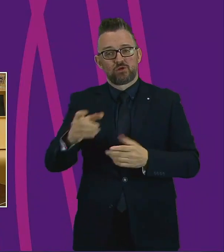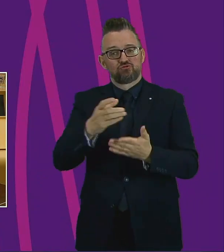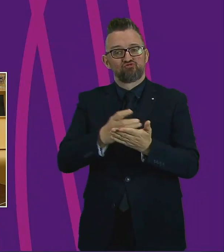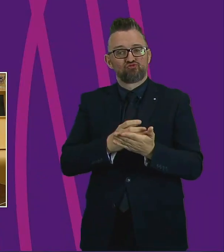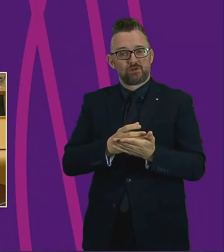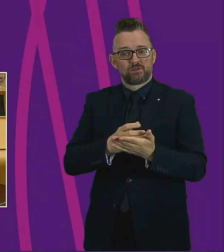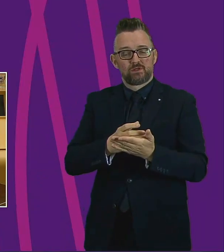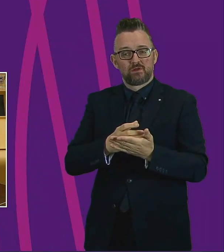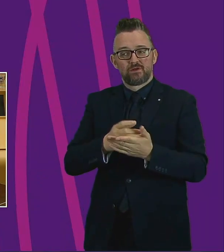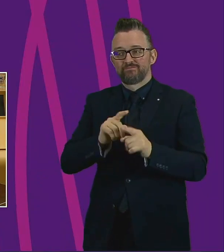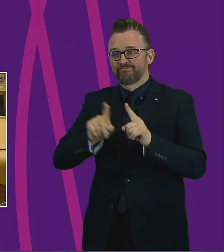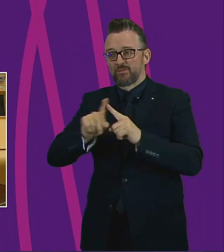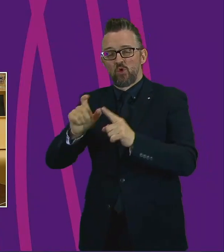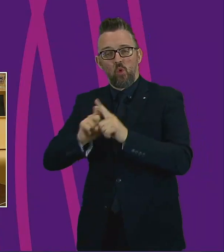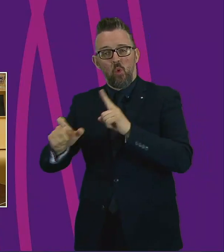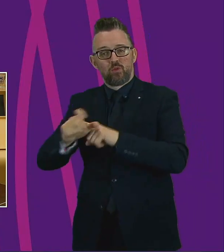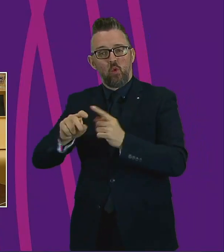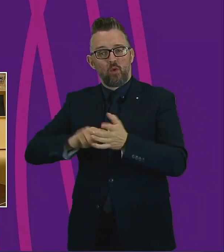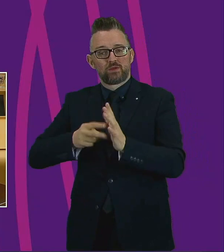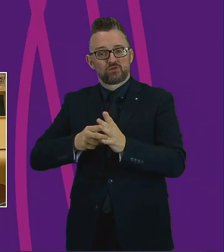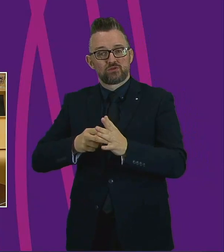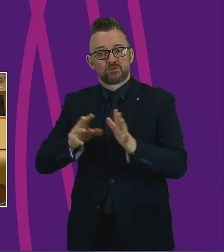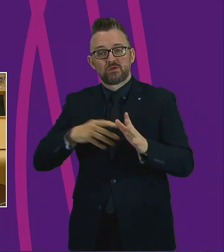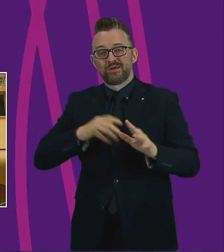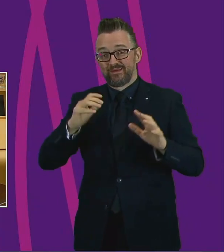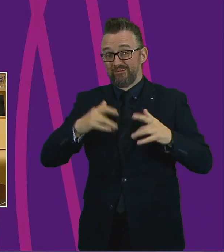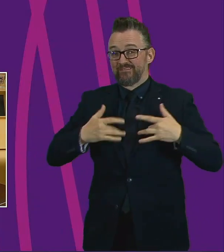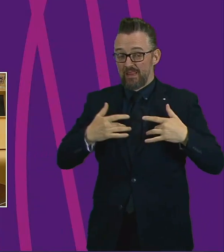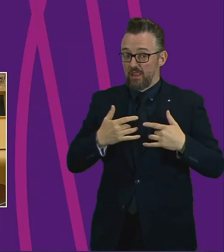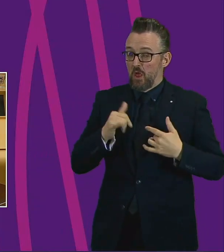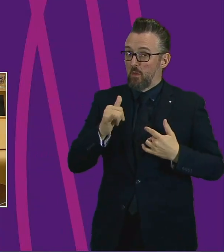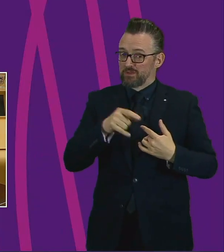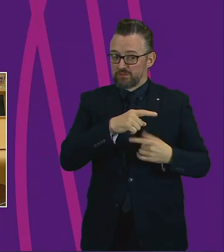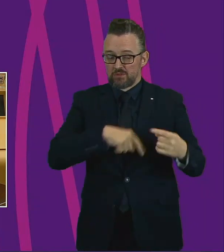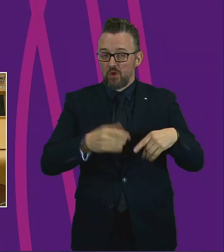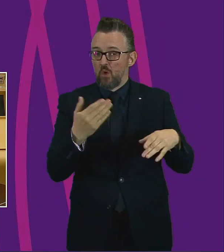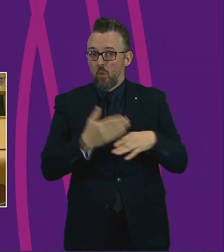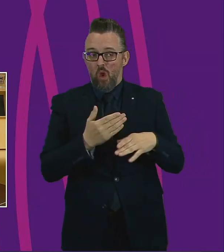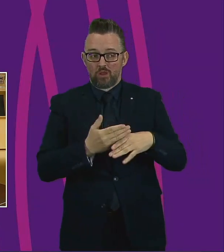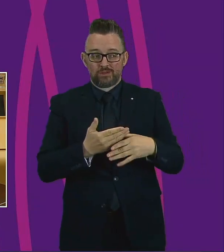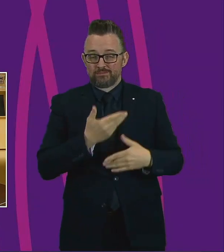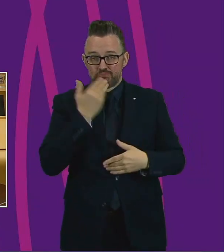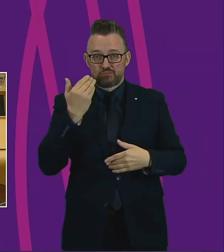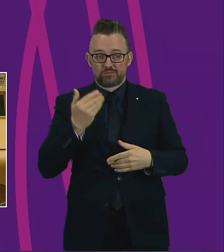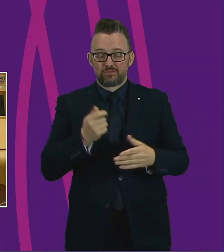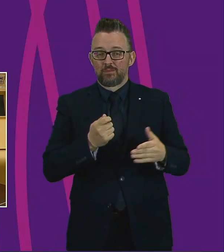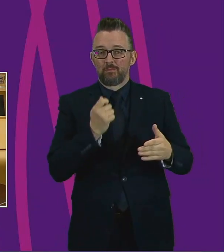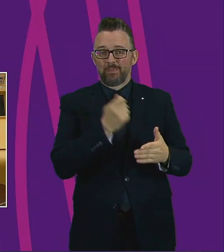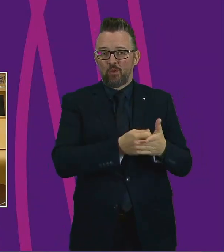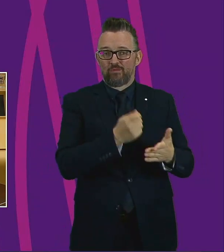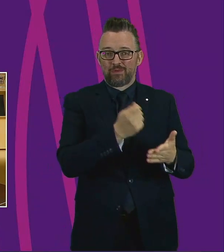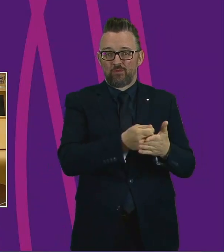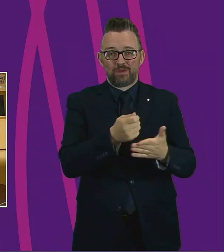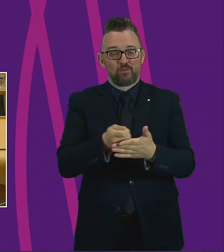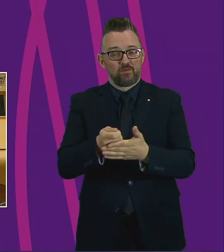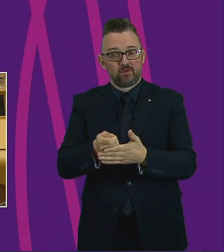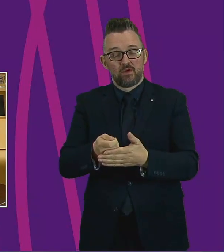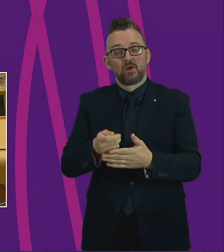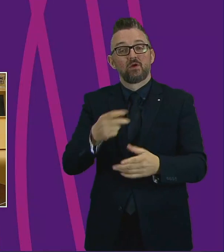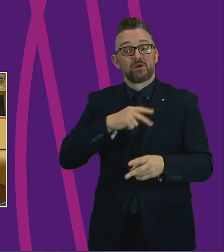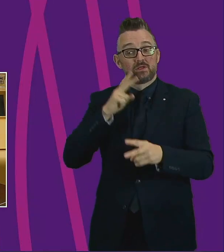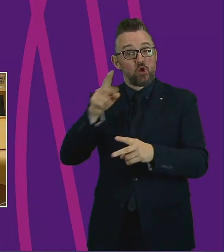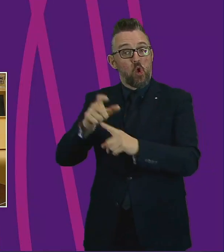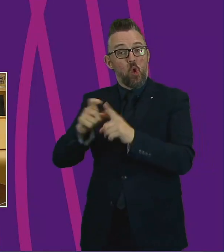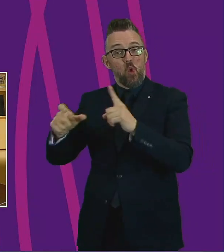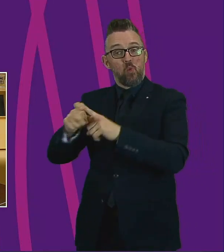community organisations. And there is a worry that we will see redundancies in that sector in the coming weeks. We see the work community centres are doing